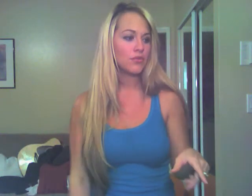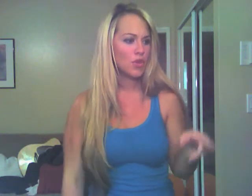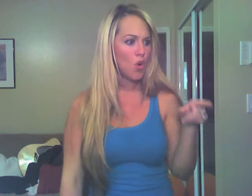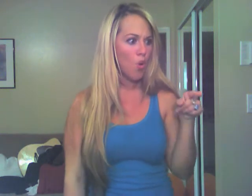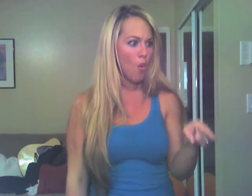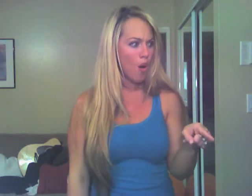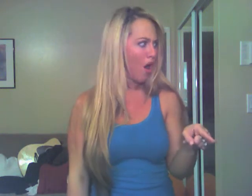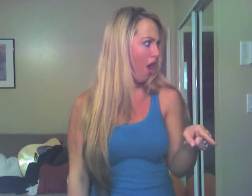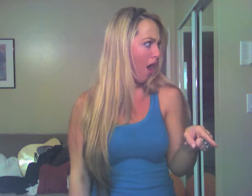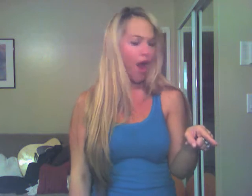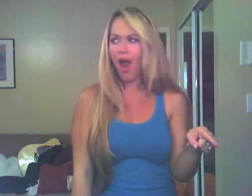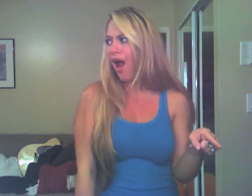yeah.